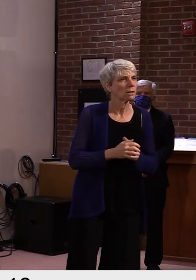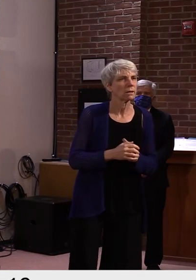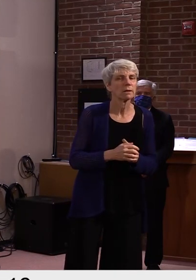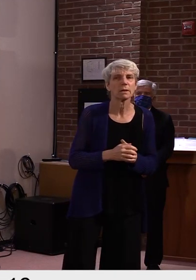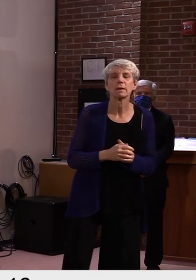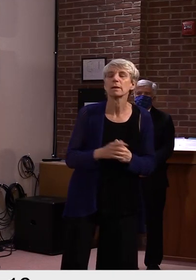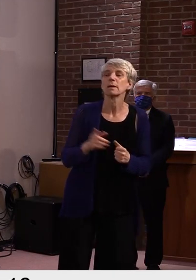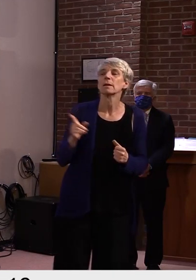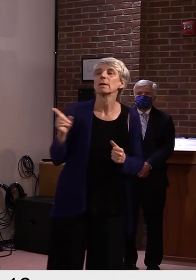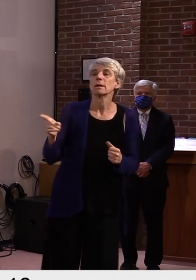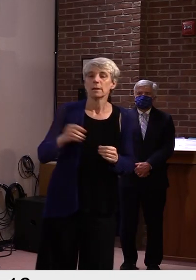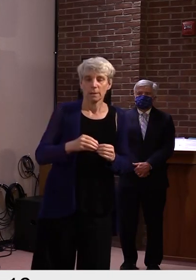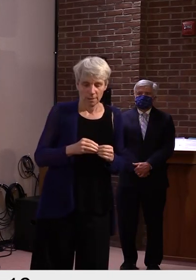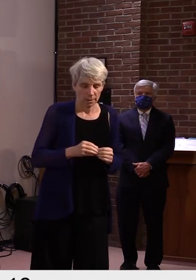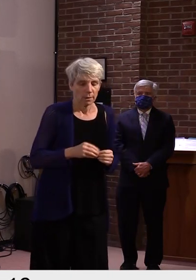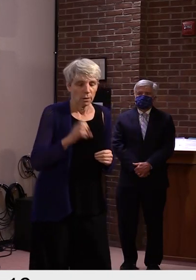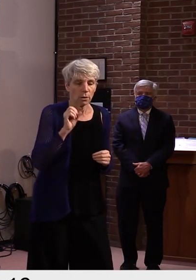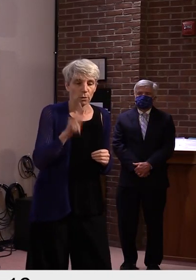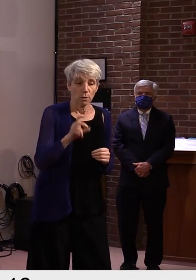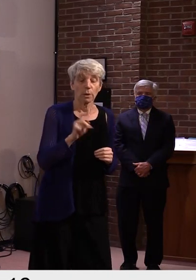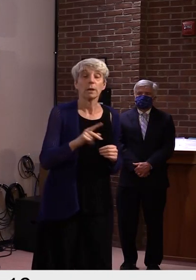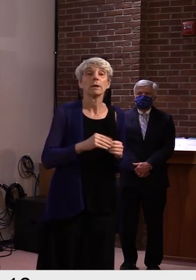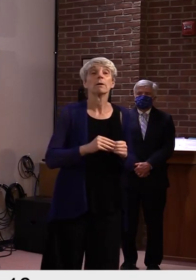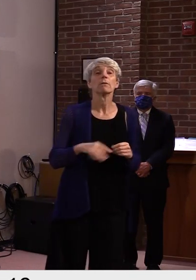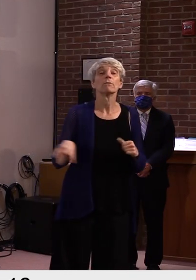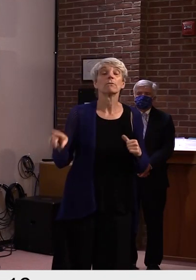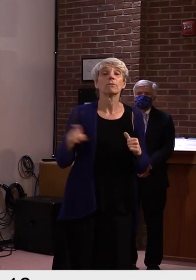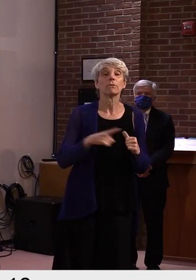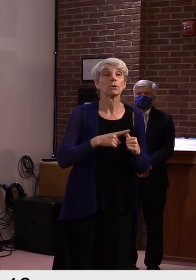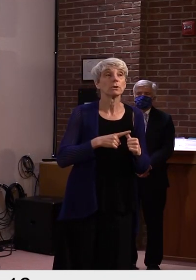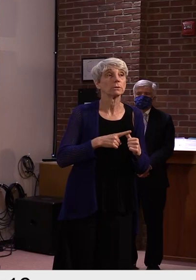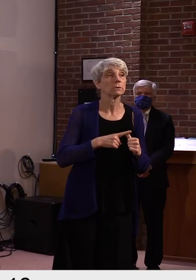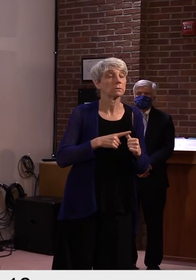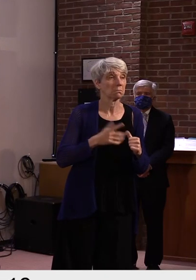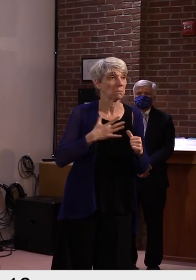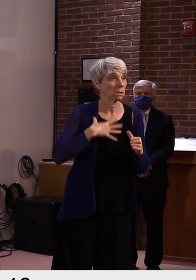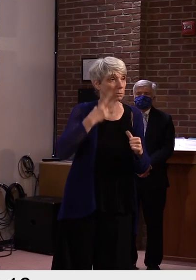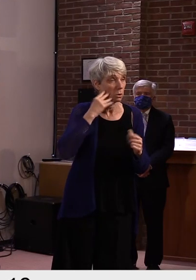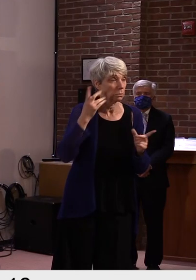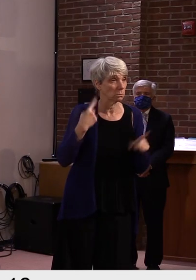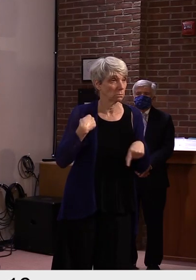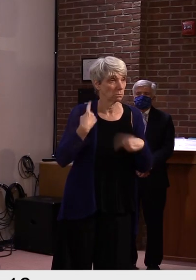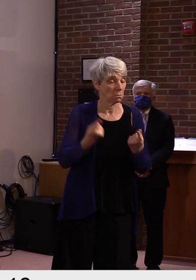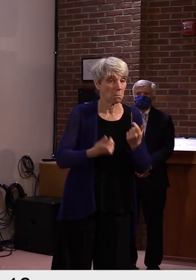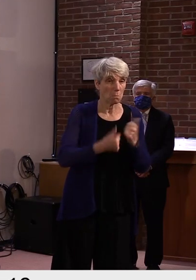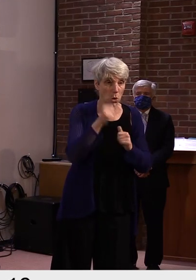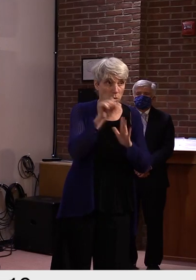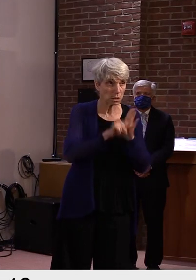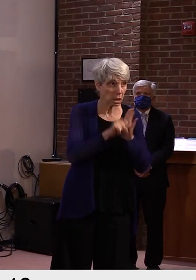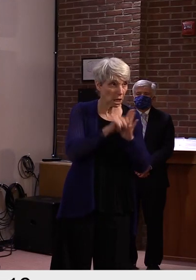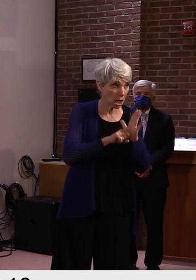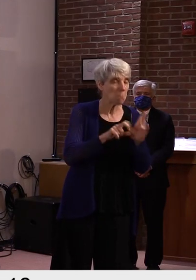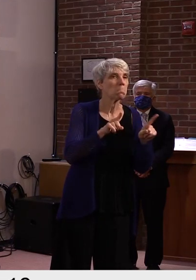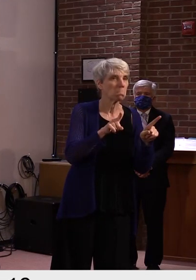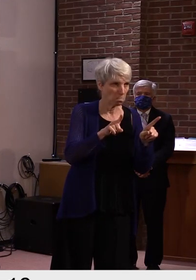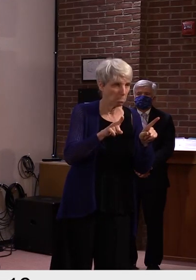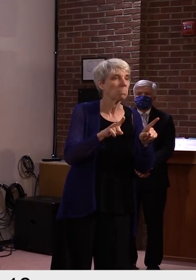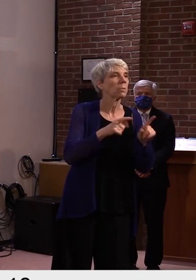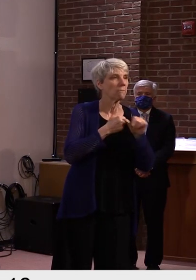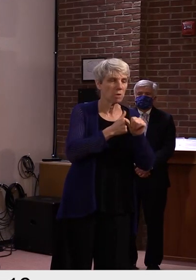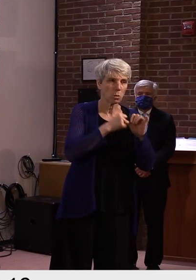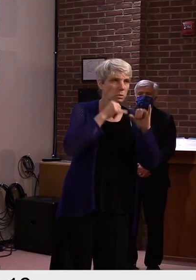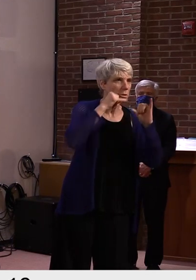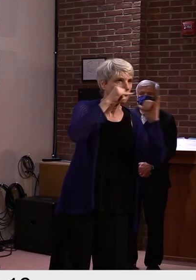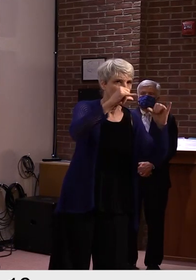we, I think most of the other states that I've encountered are using the same approach we are. They're very